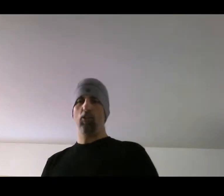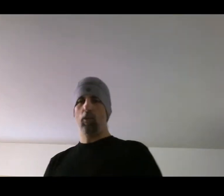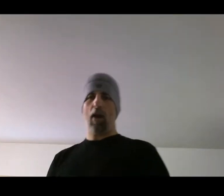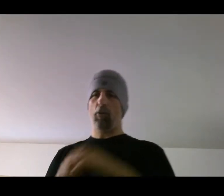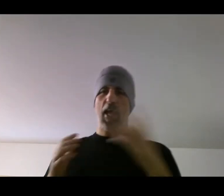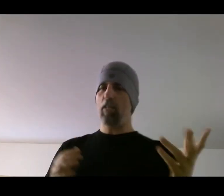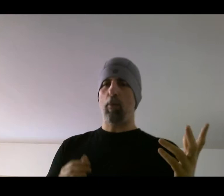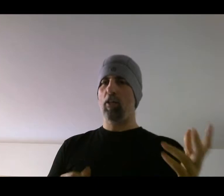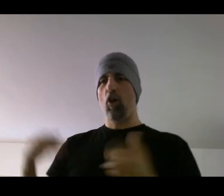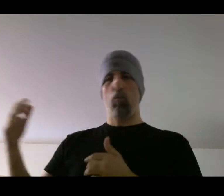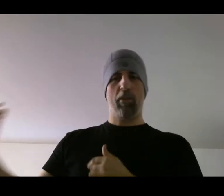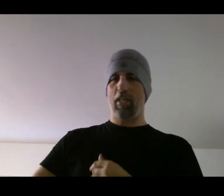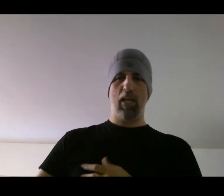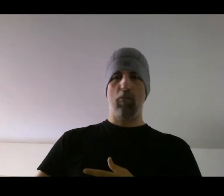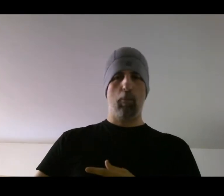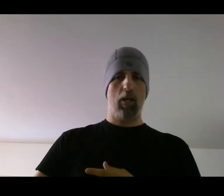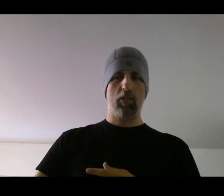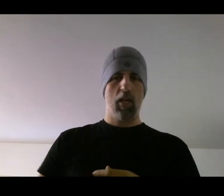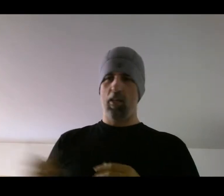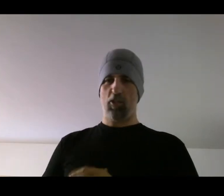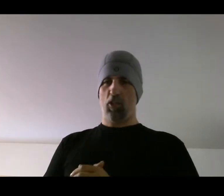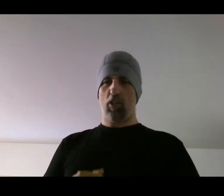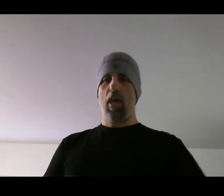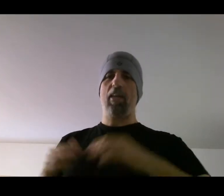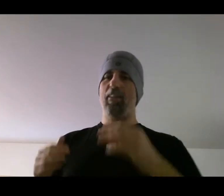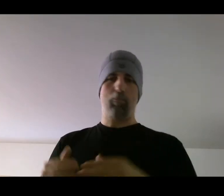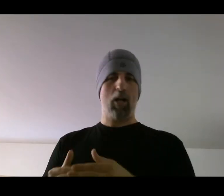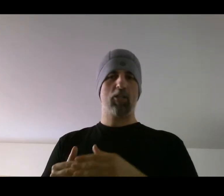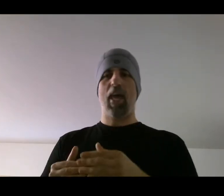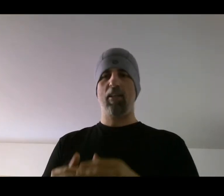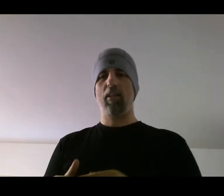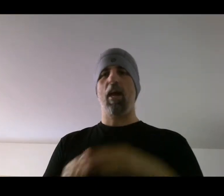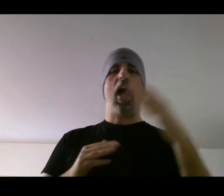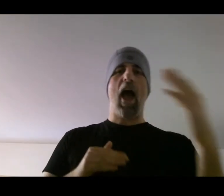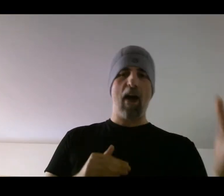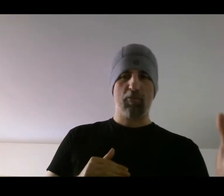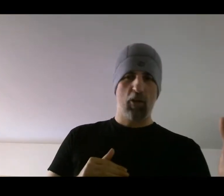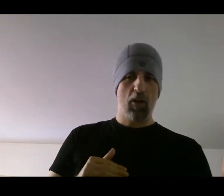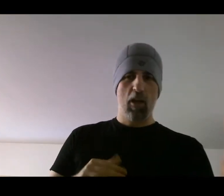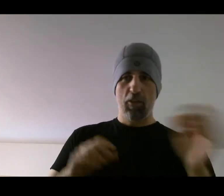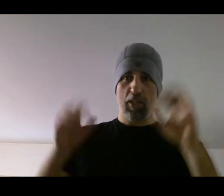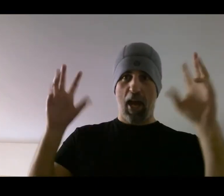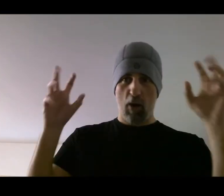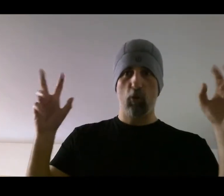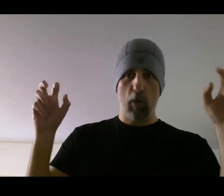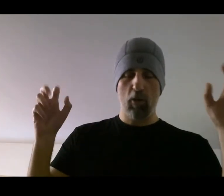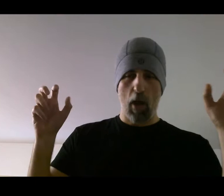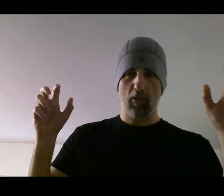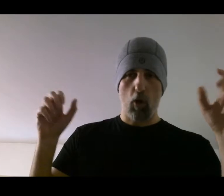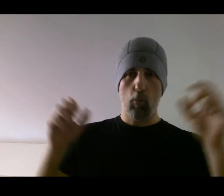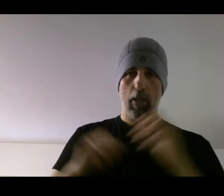you can counter any punch with any other punch. It's just a punch landed after the counter window has opened.